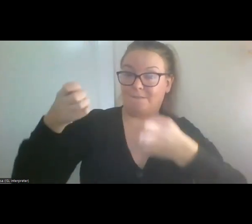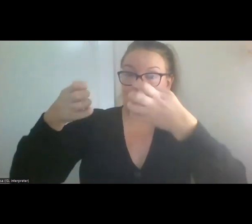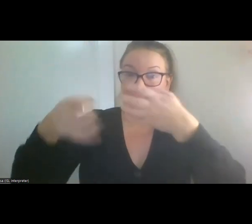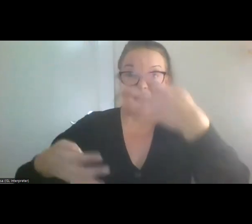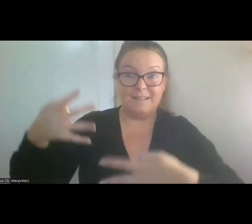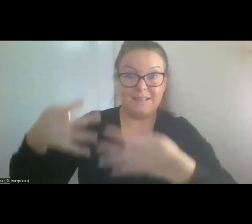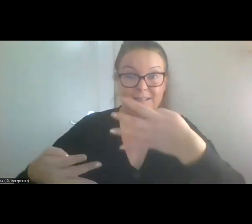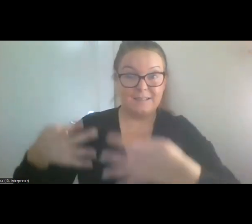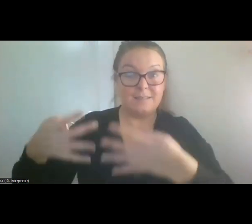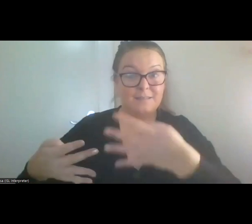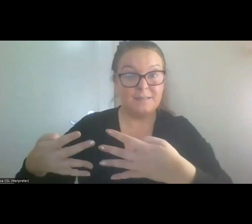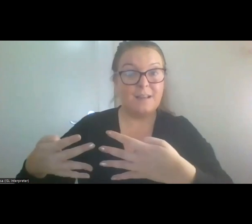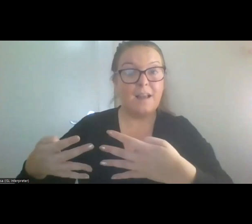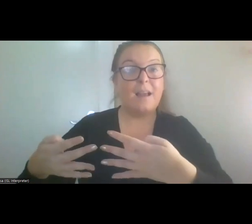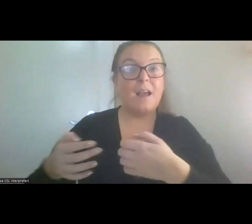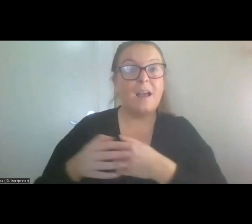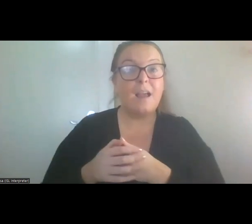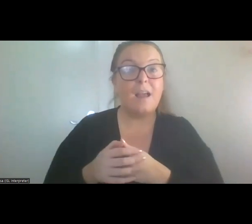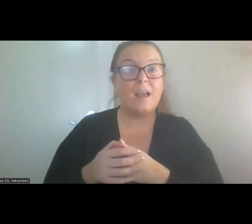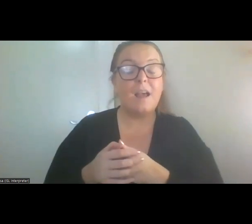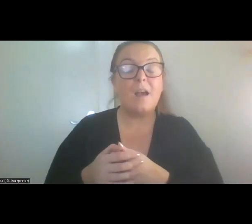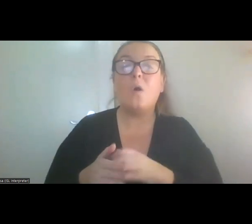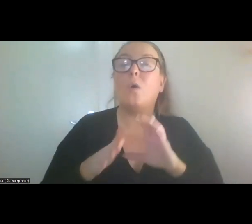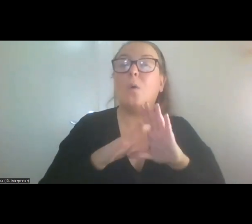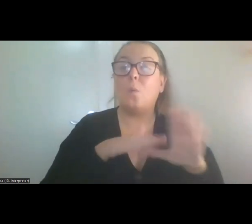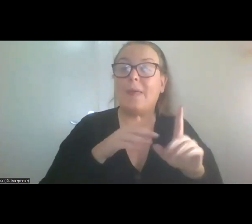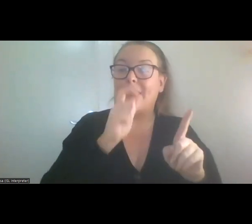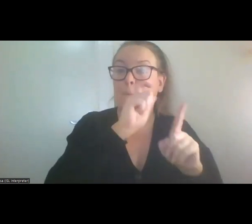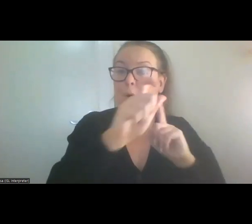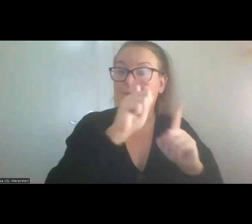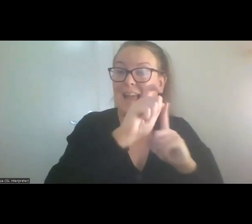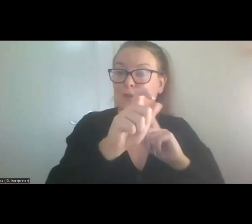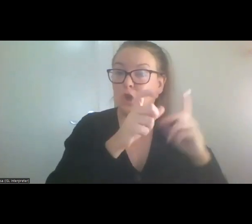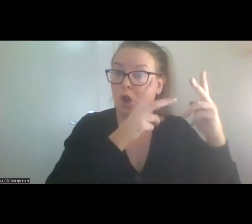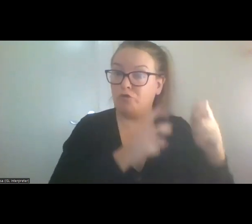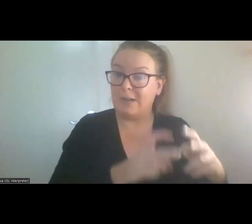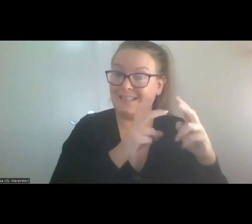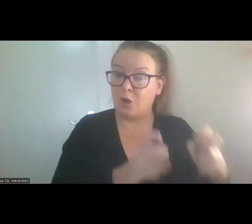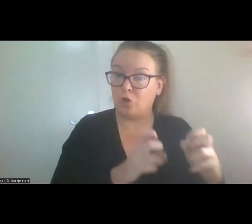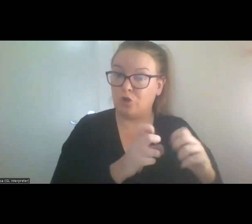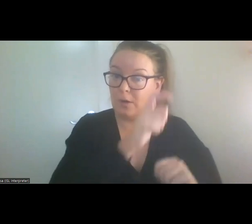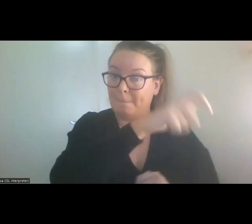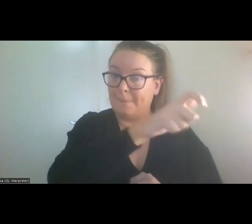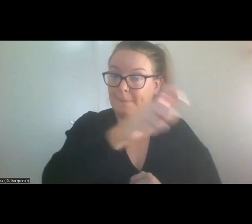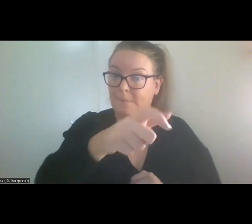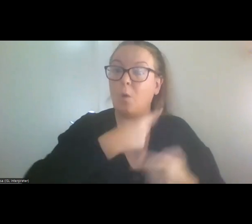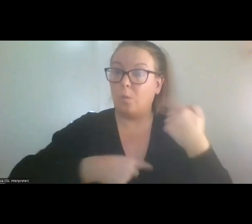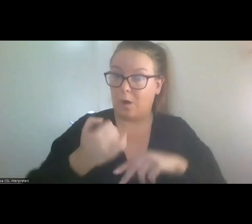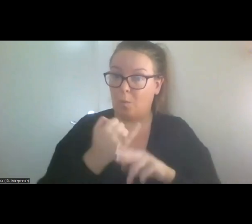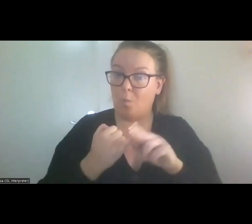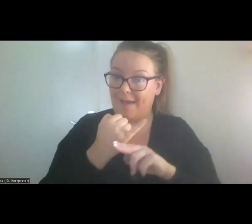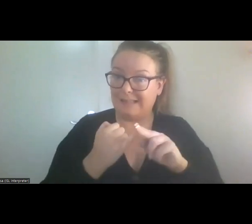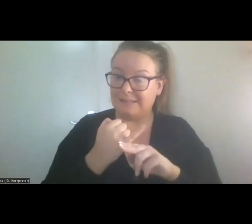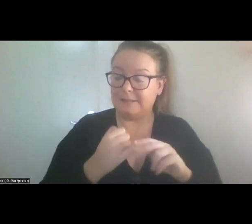professional researchers. But they have